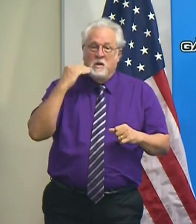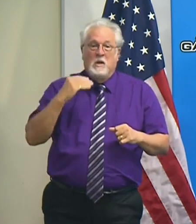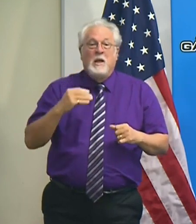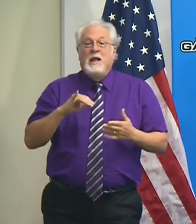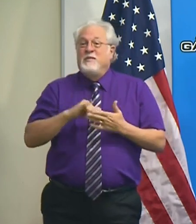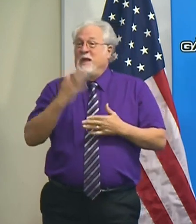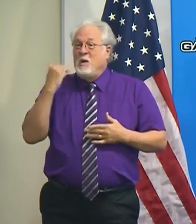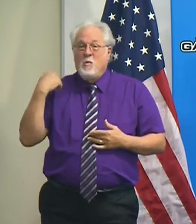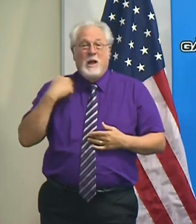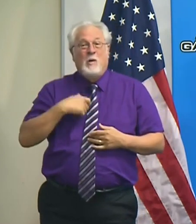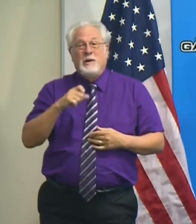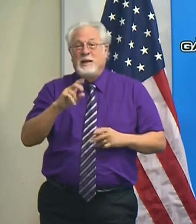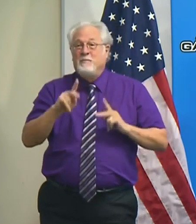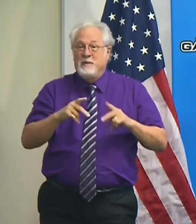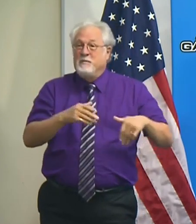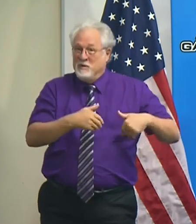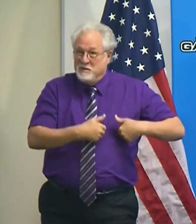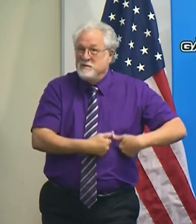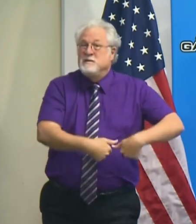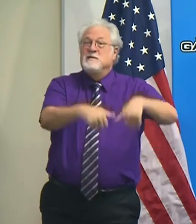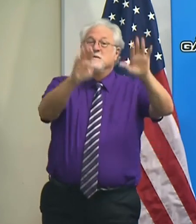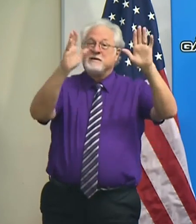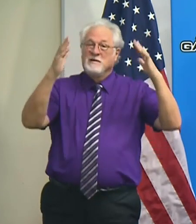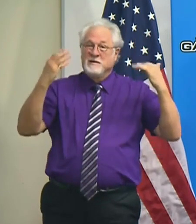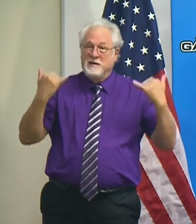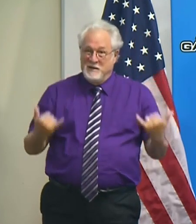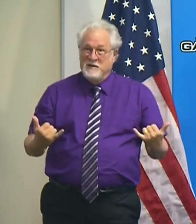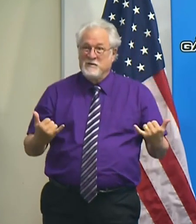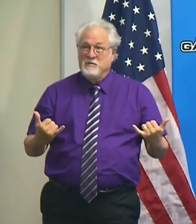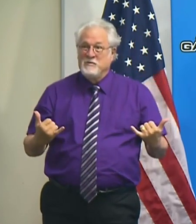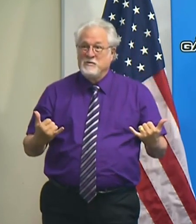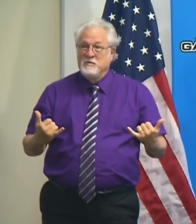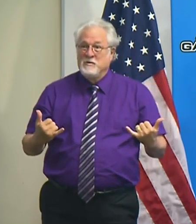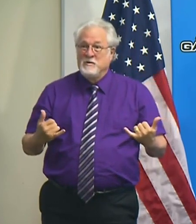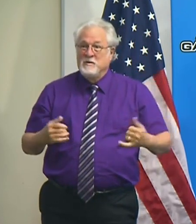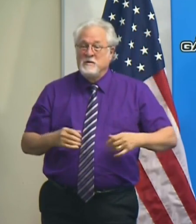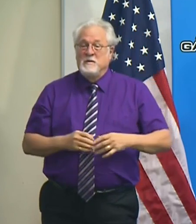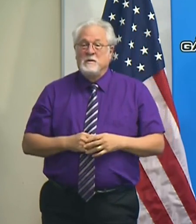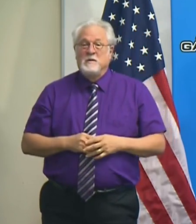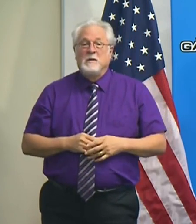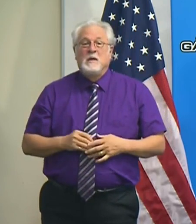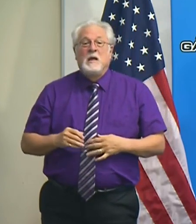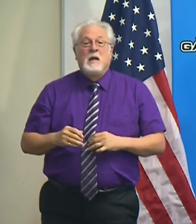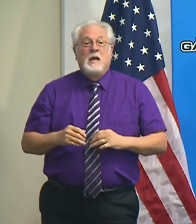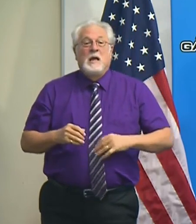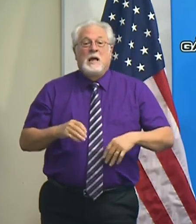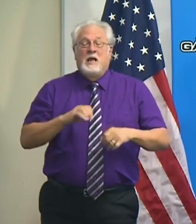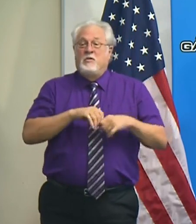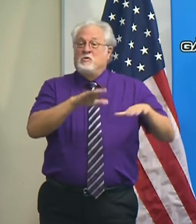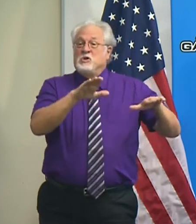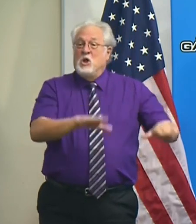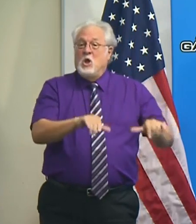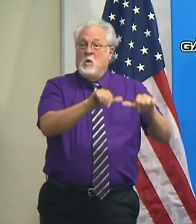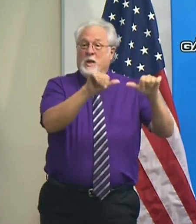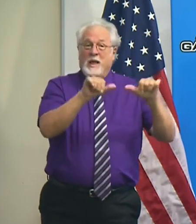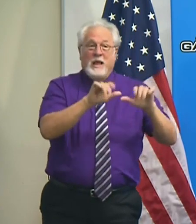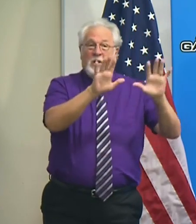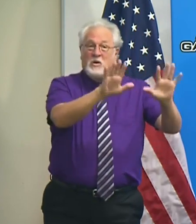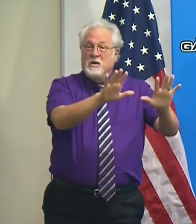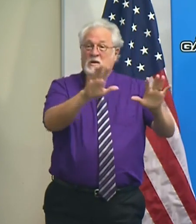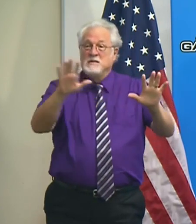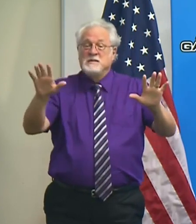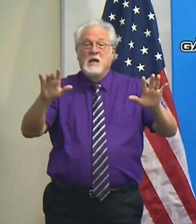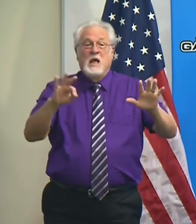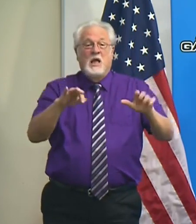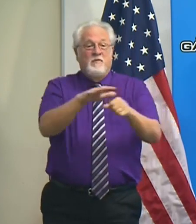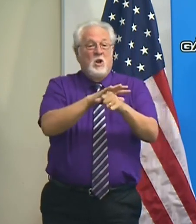which is why we need people to start evacuating now. Uh, if you're in those low lying areas, if your